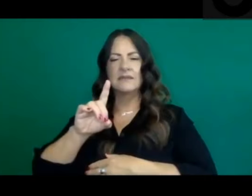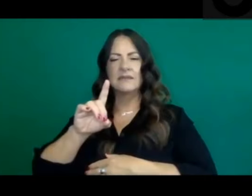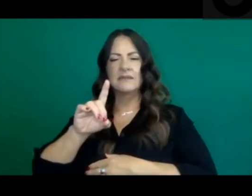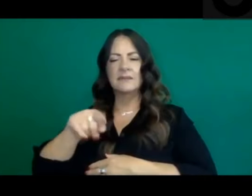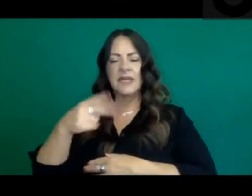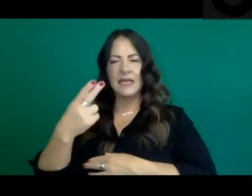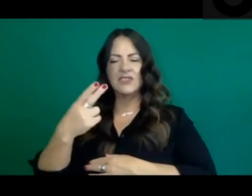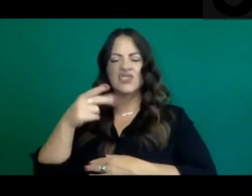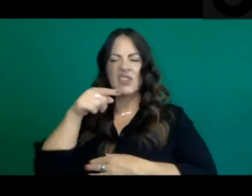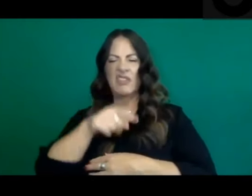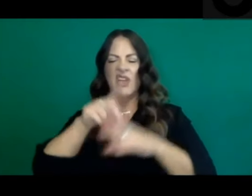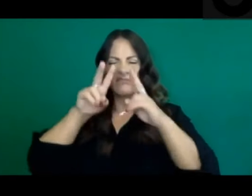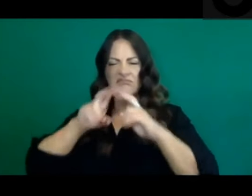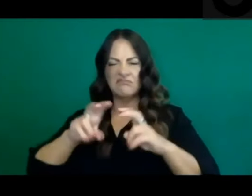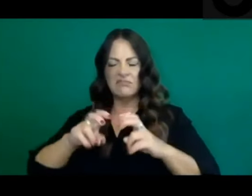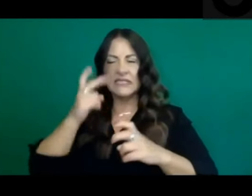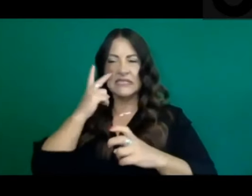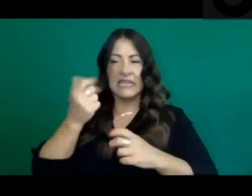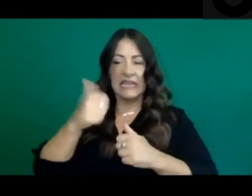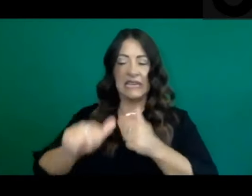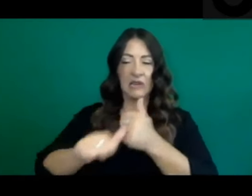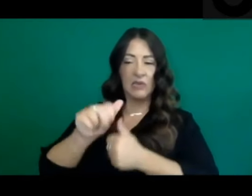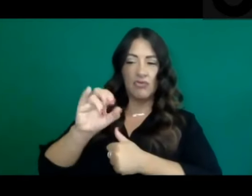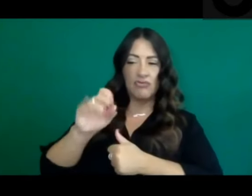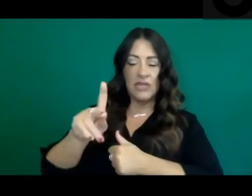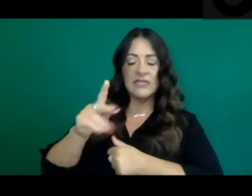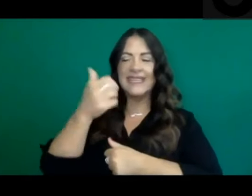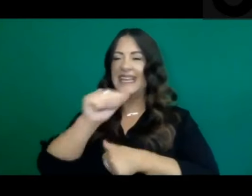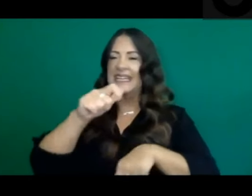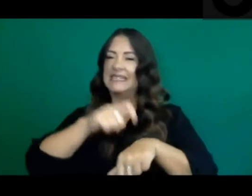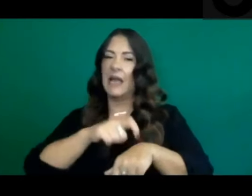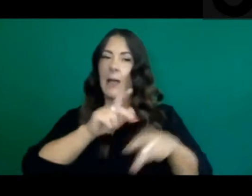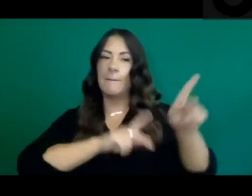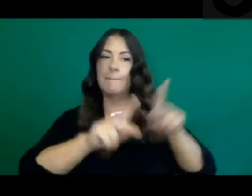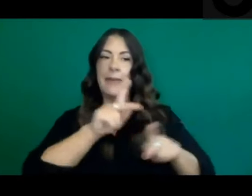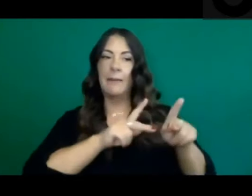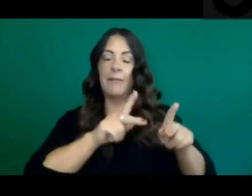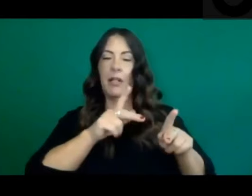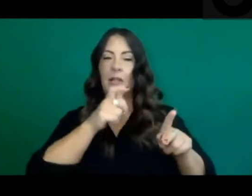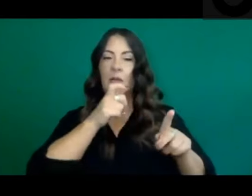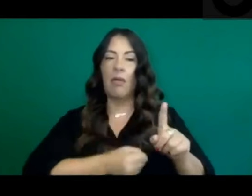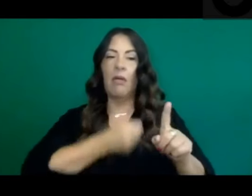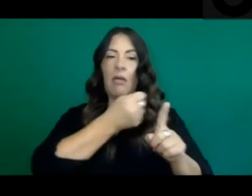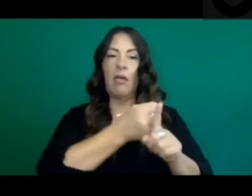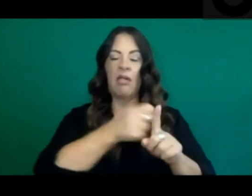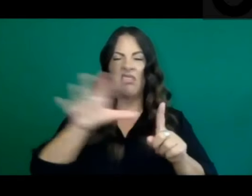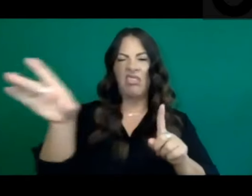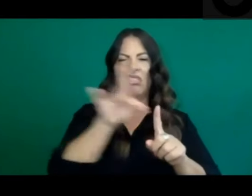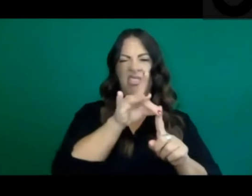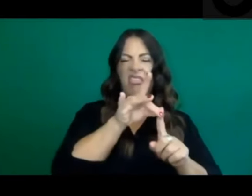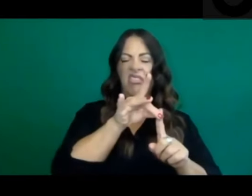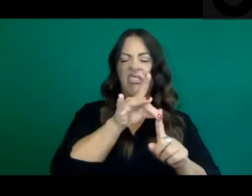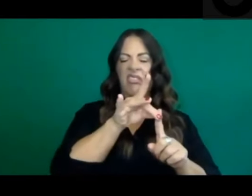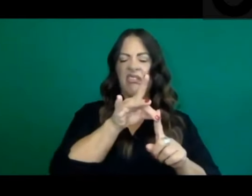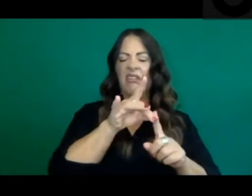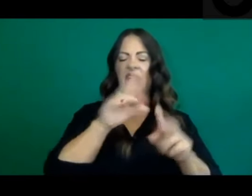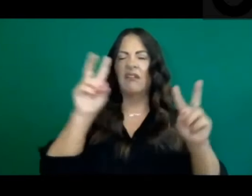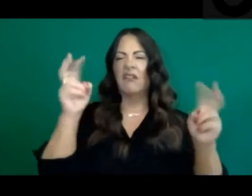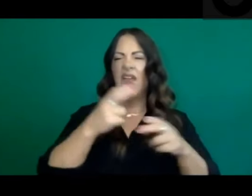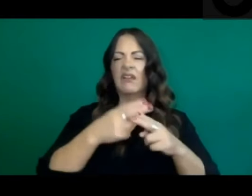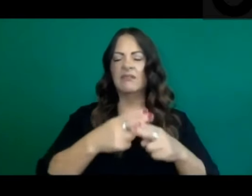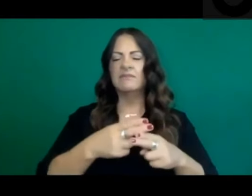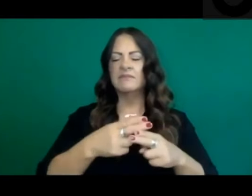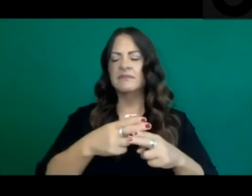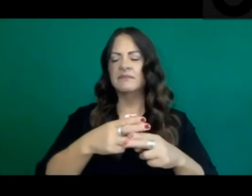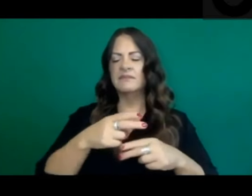risk that is. I mean, anytime you have a human case, which we haven't had in a number of years, our vigilance goes up,